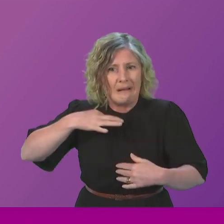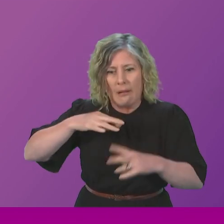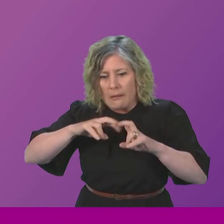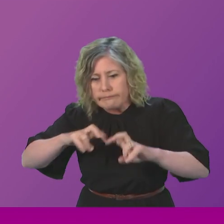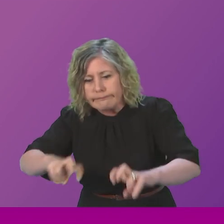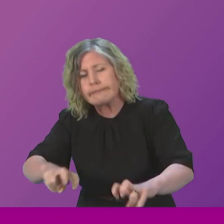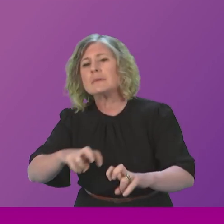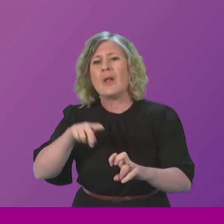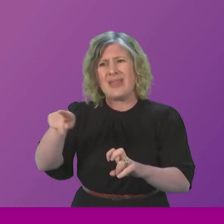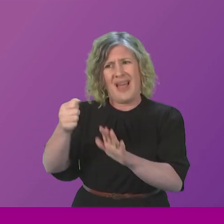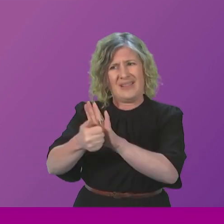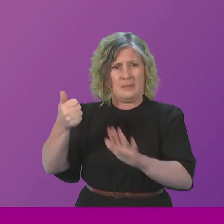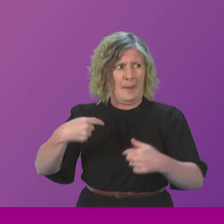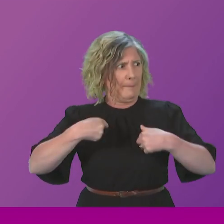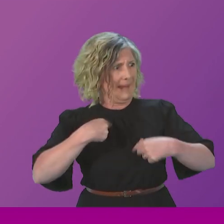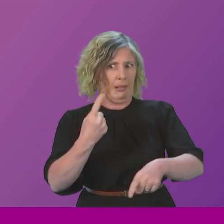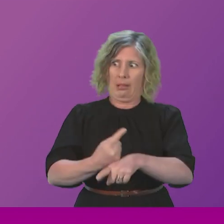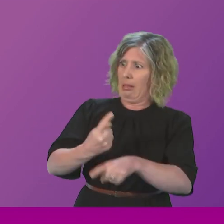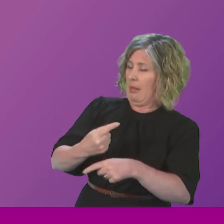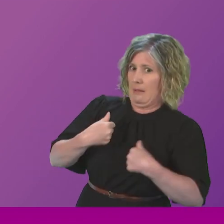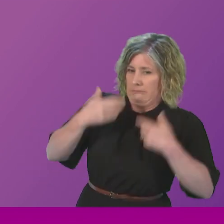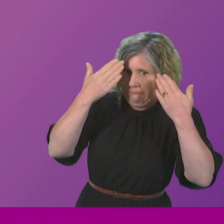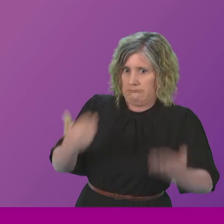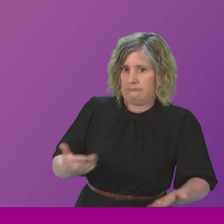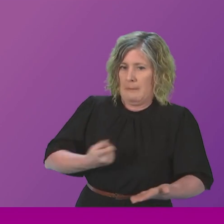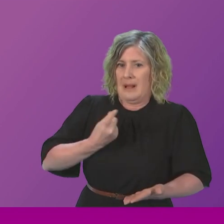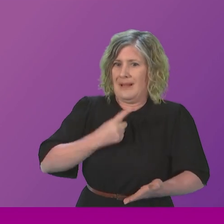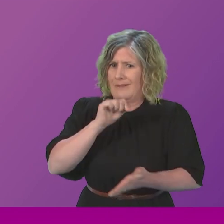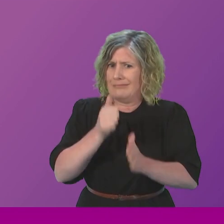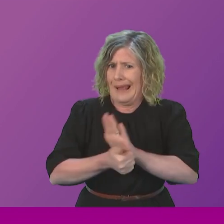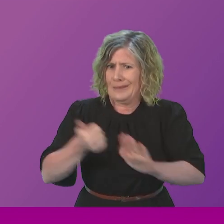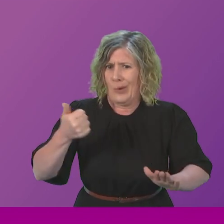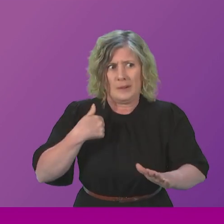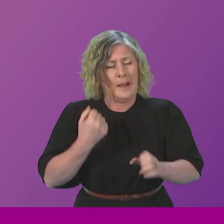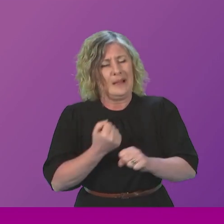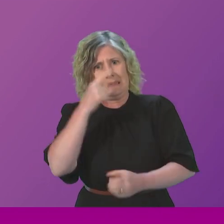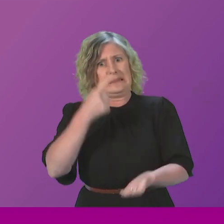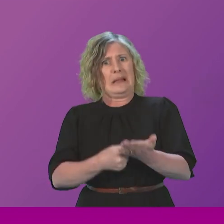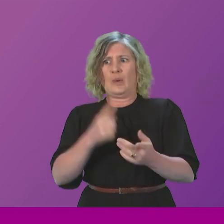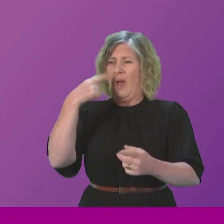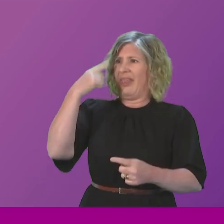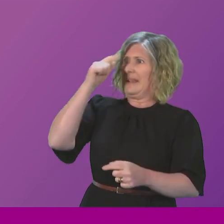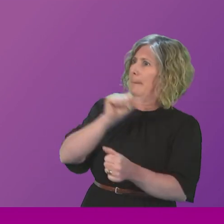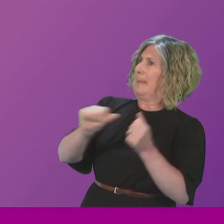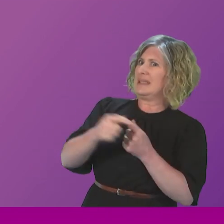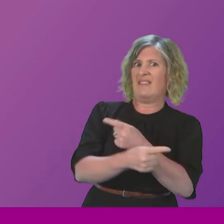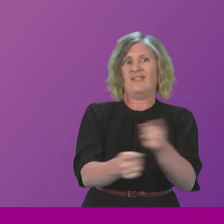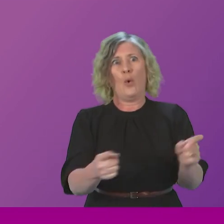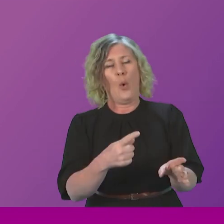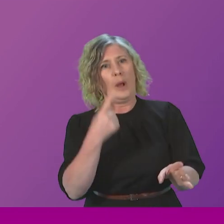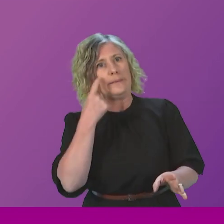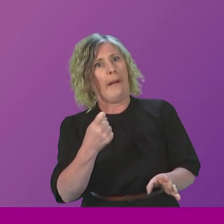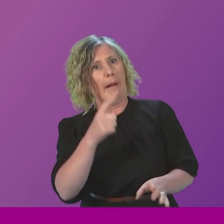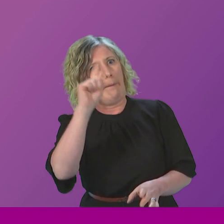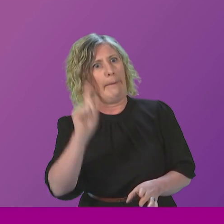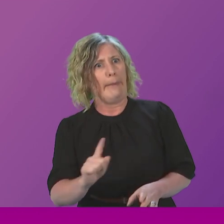opposed to standing up here in the chamber where we don't have those expertise, making judgments about what is best for young people who are